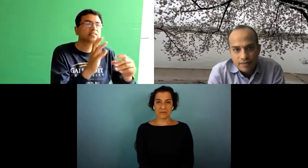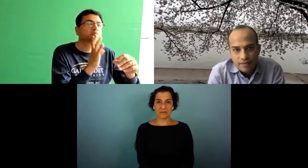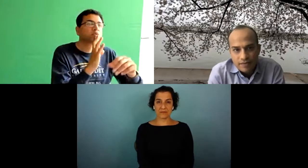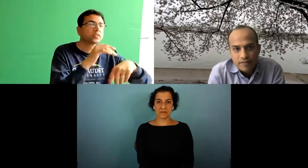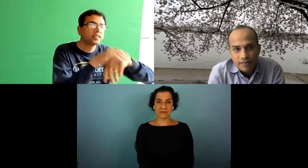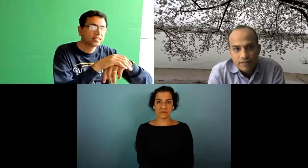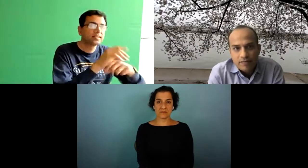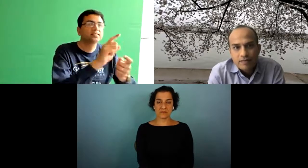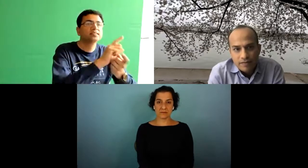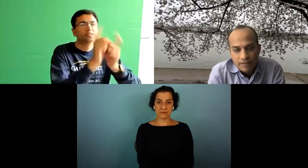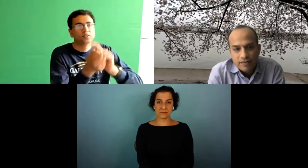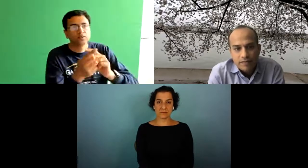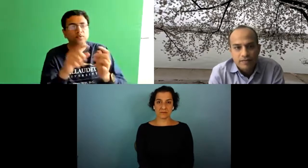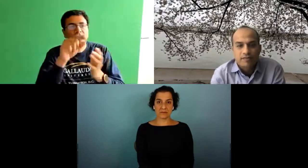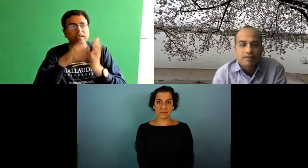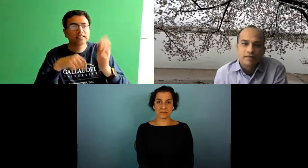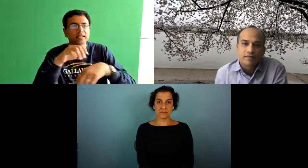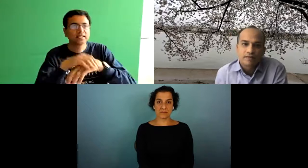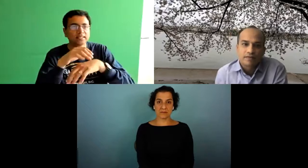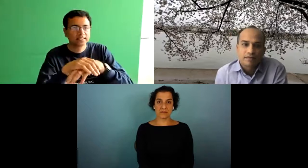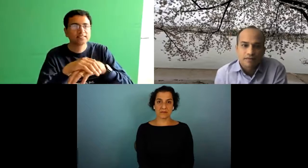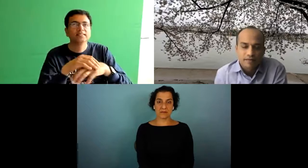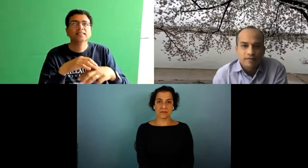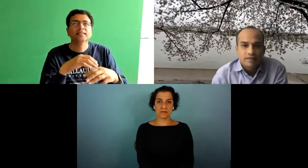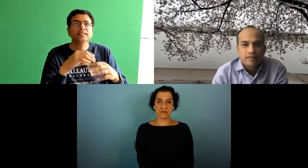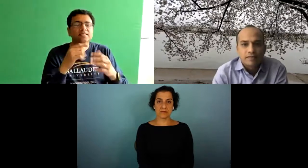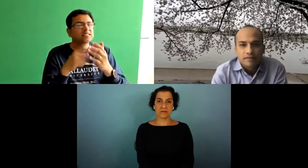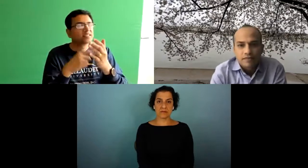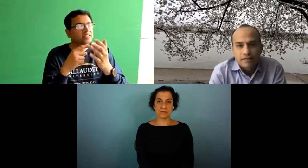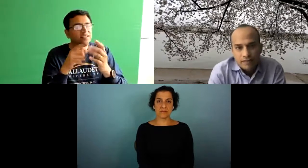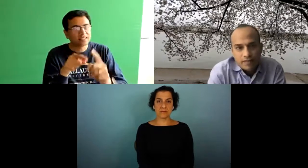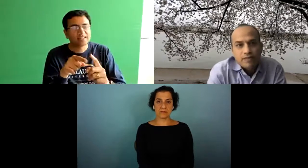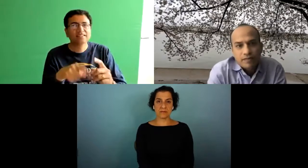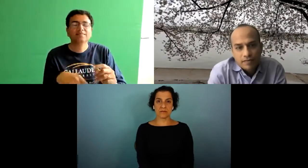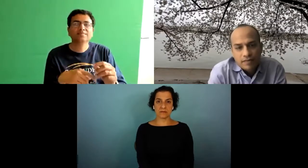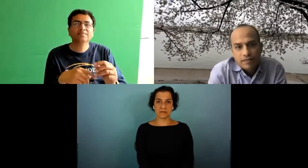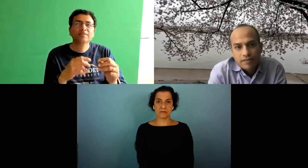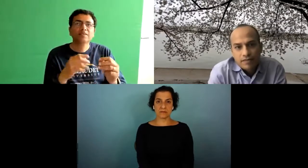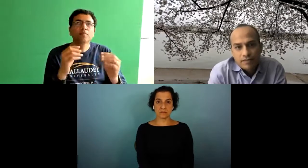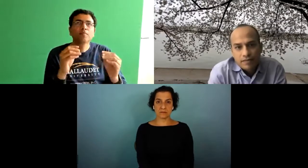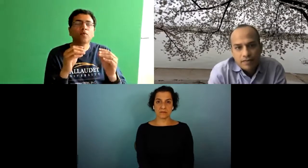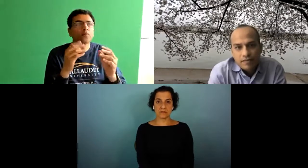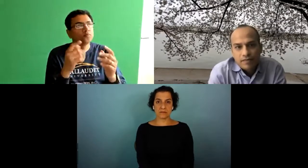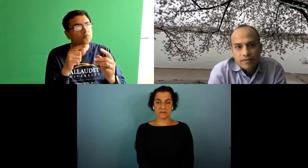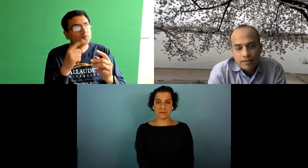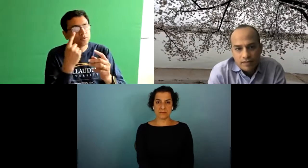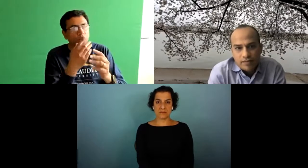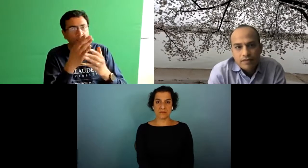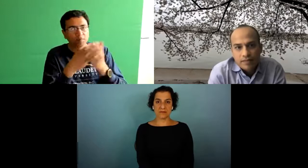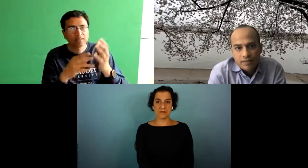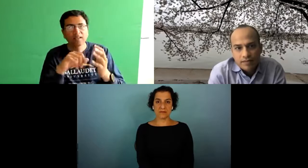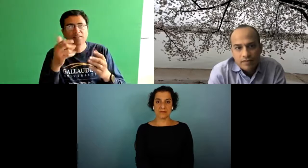and asl so it's not enough to just have what's available in english be translated into text